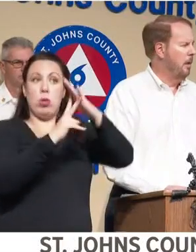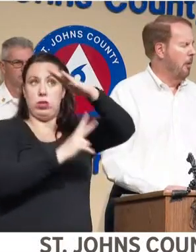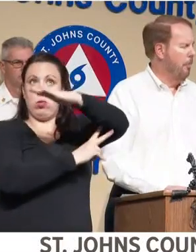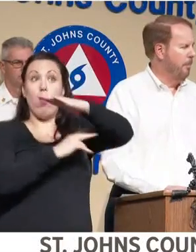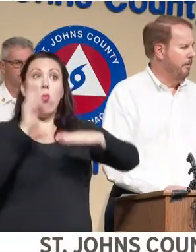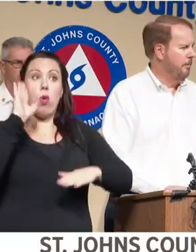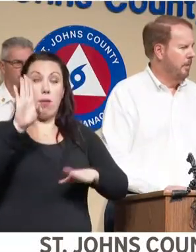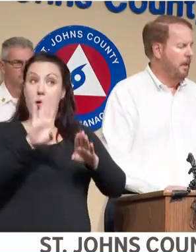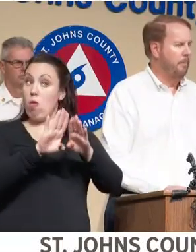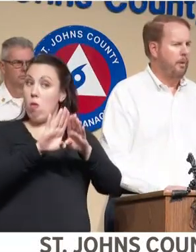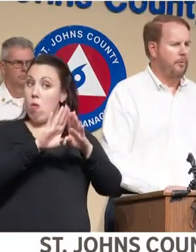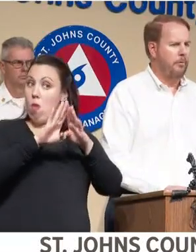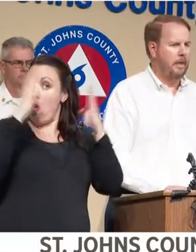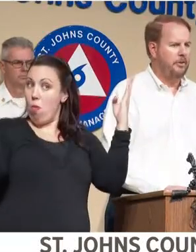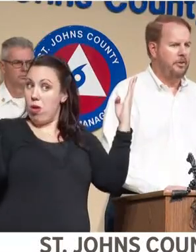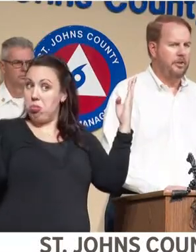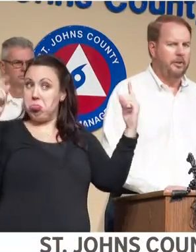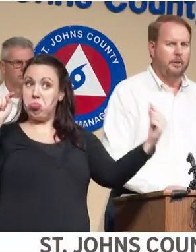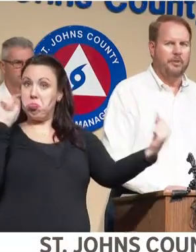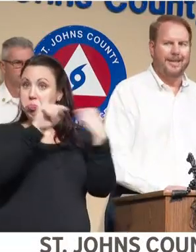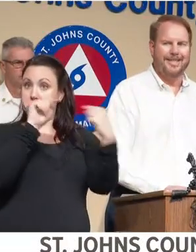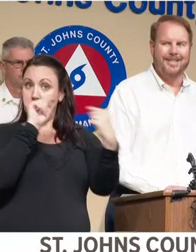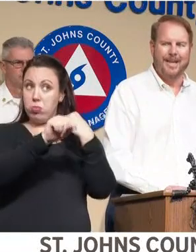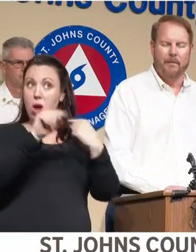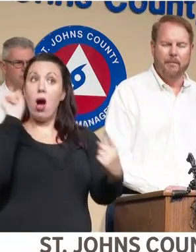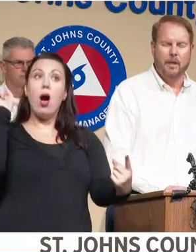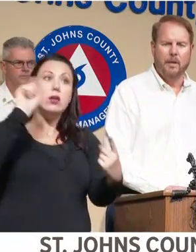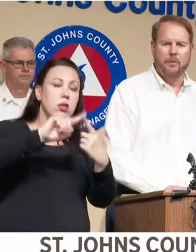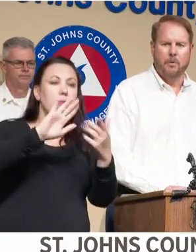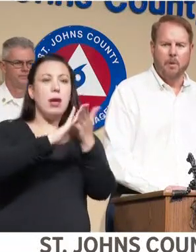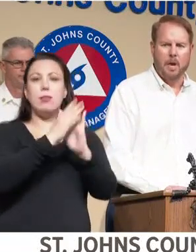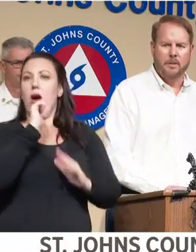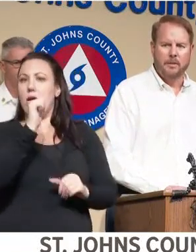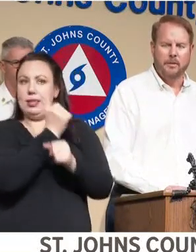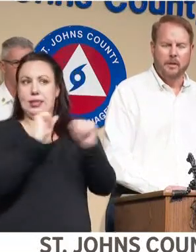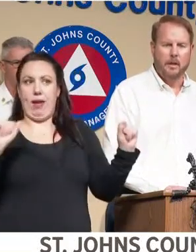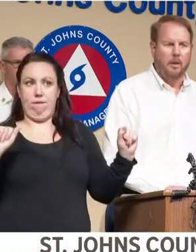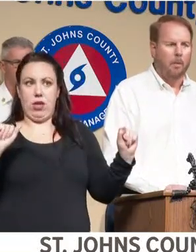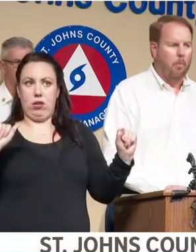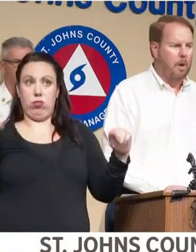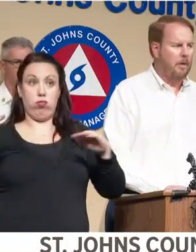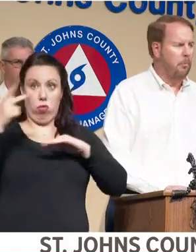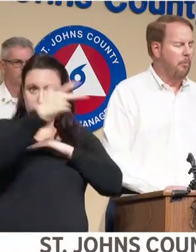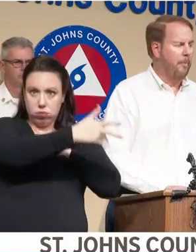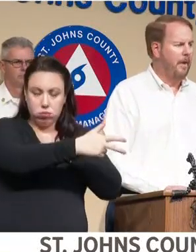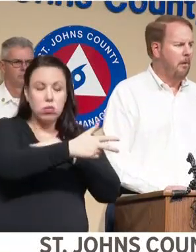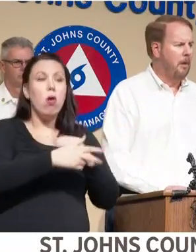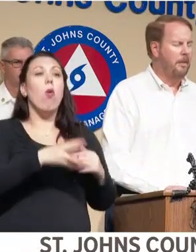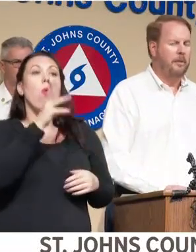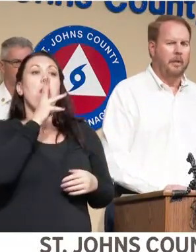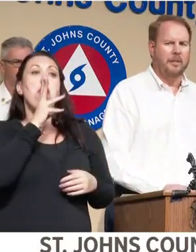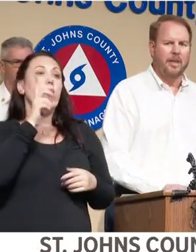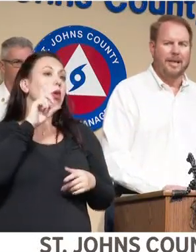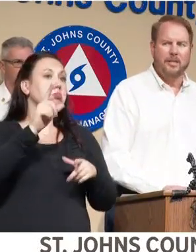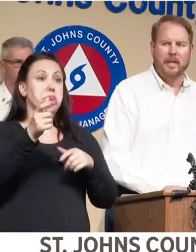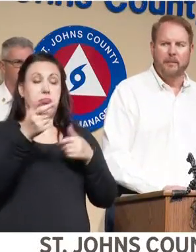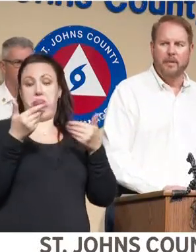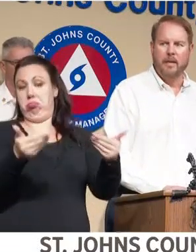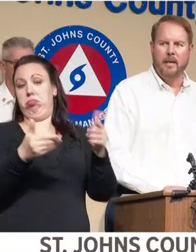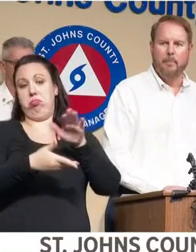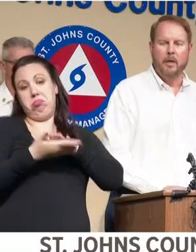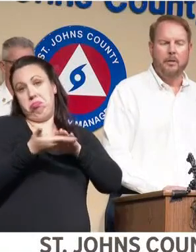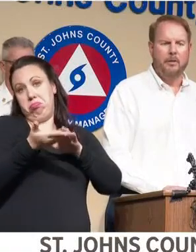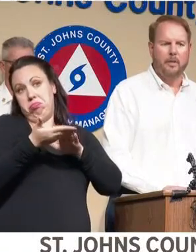open in both directions until it's unsafe to cross. Water will remain on until it's